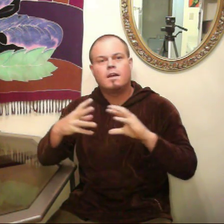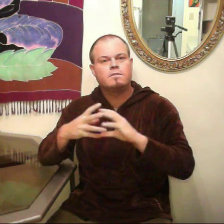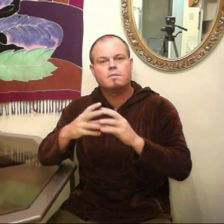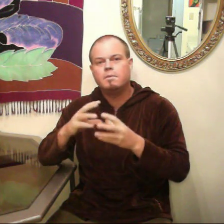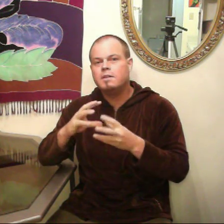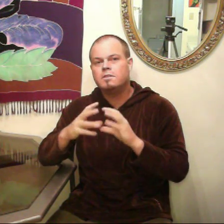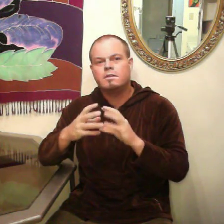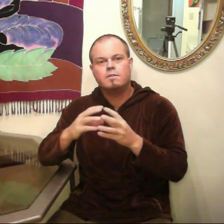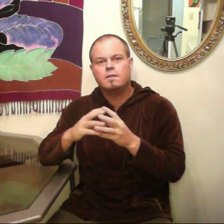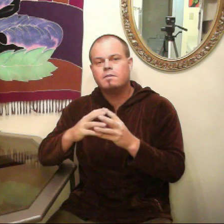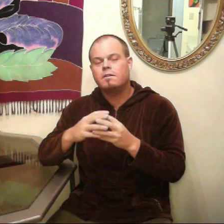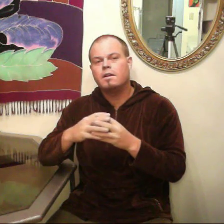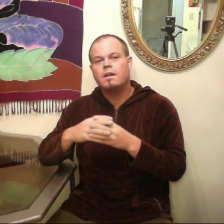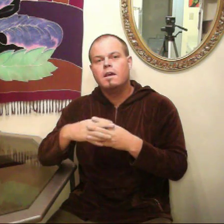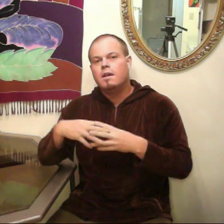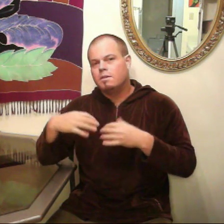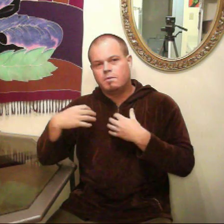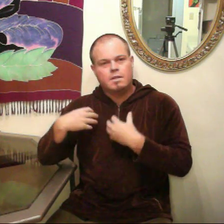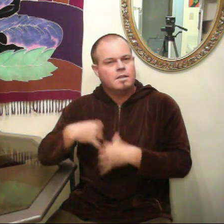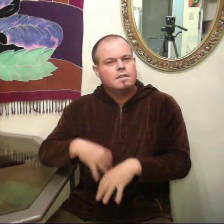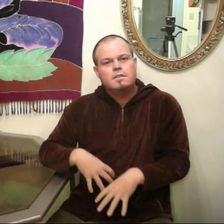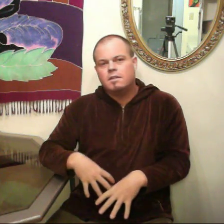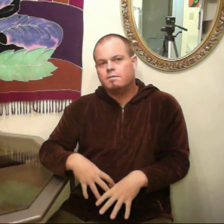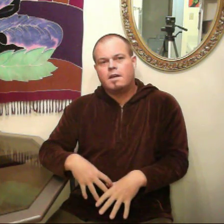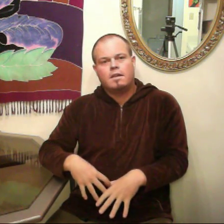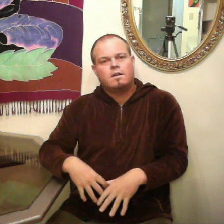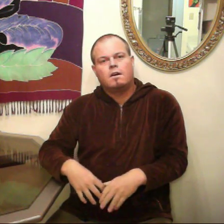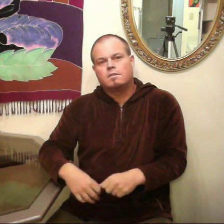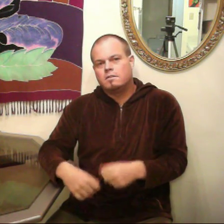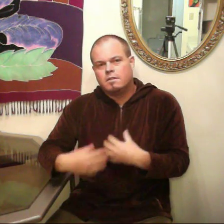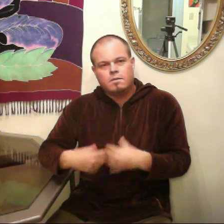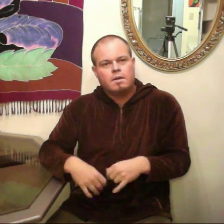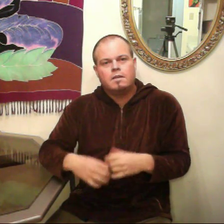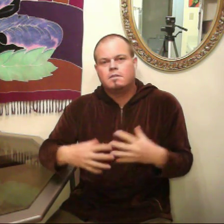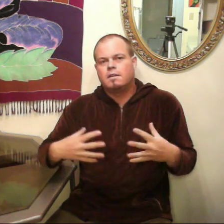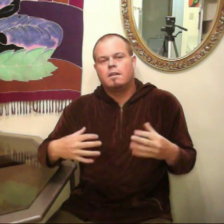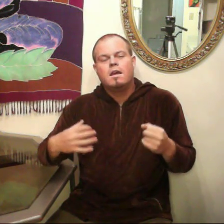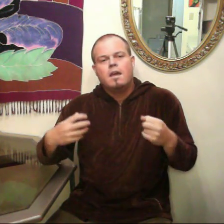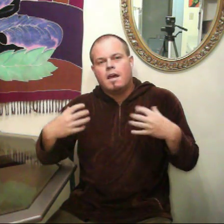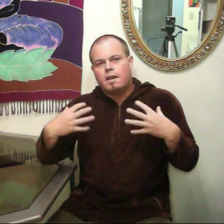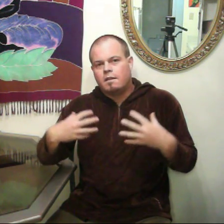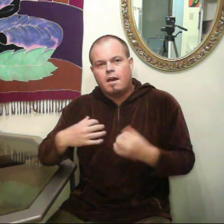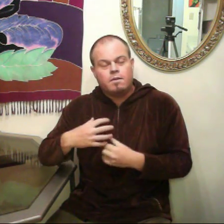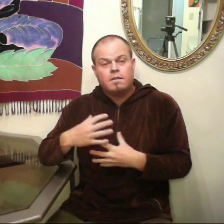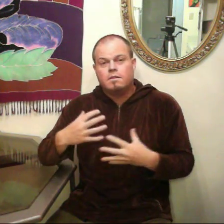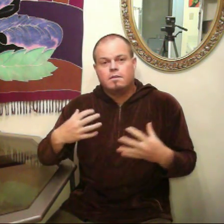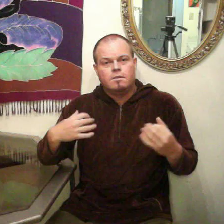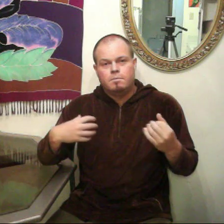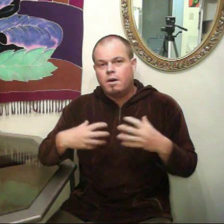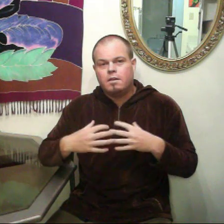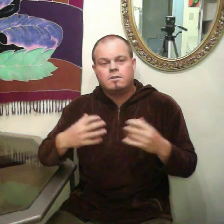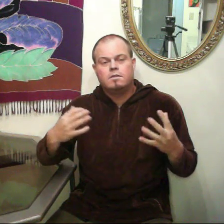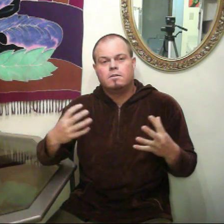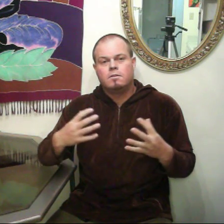transformation of the liver and the releasing of that toxins and the waste and allowing the body to